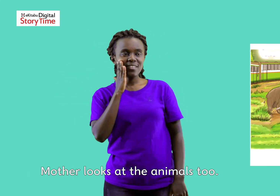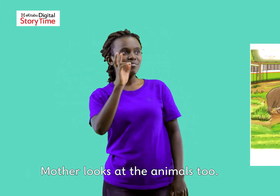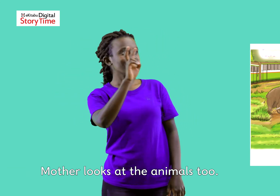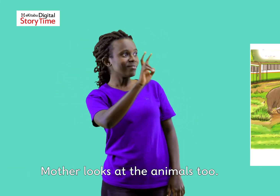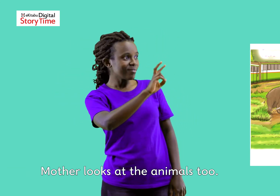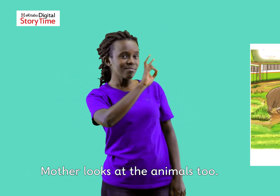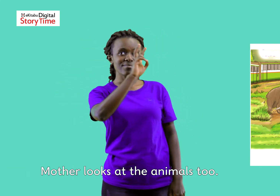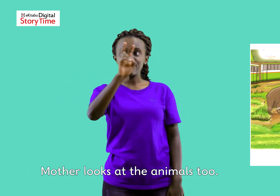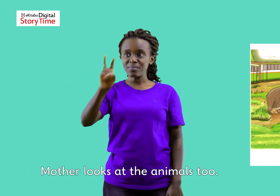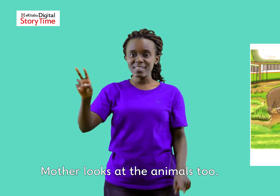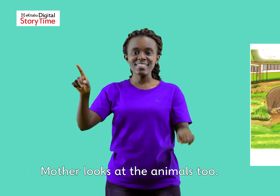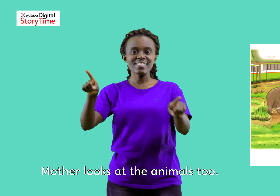Mother looks at the animals too.